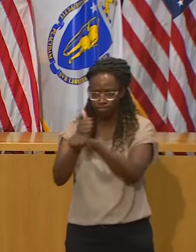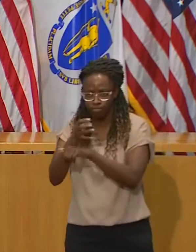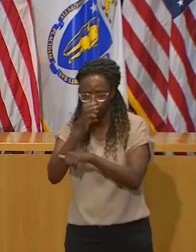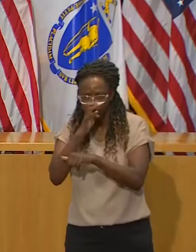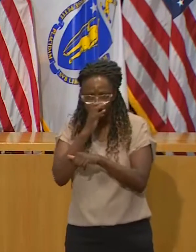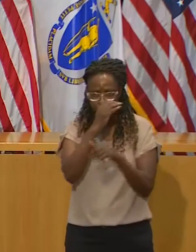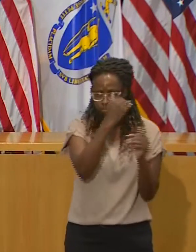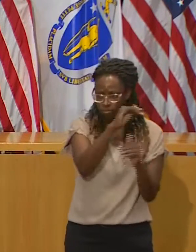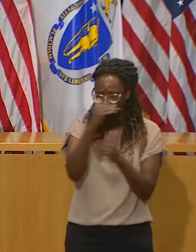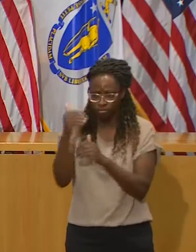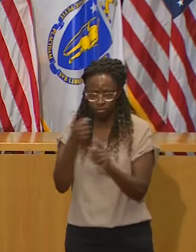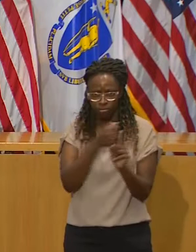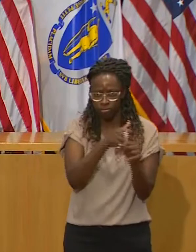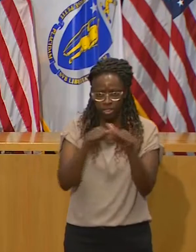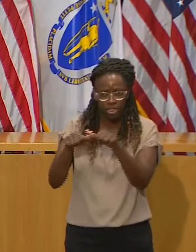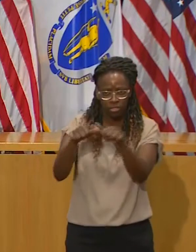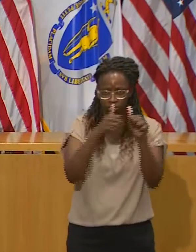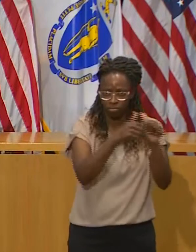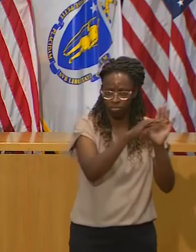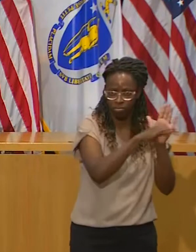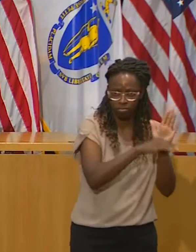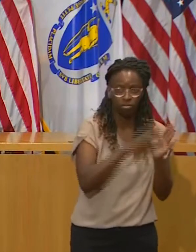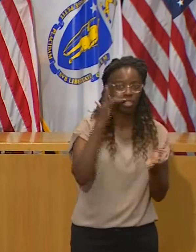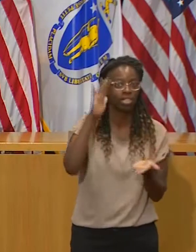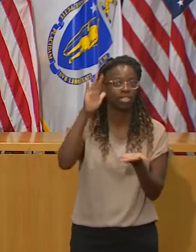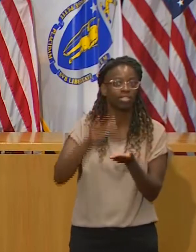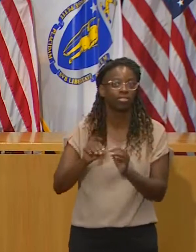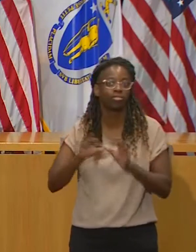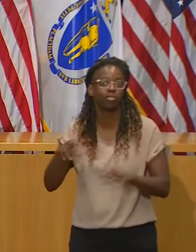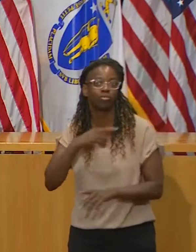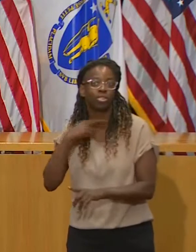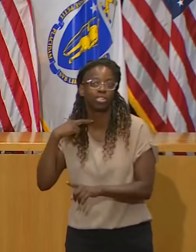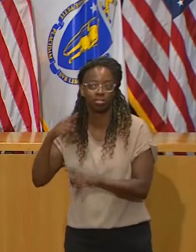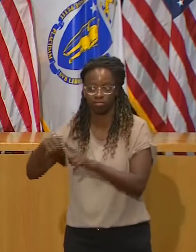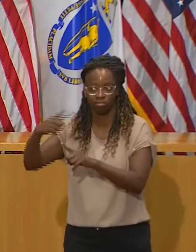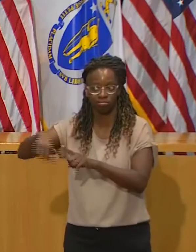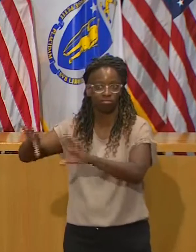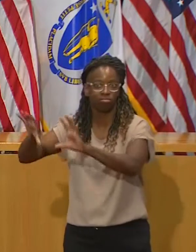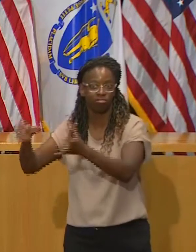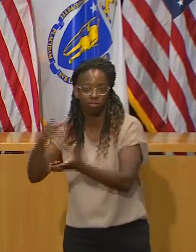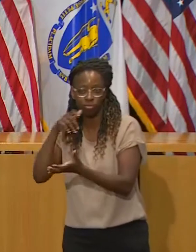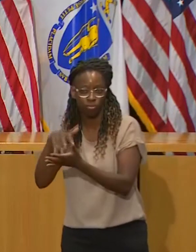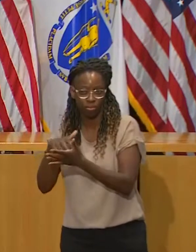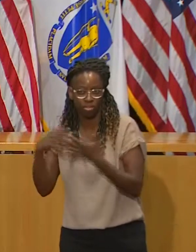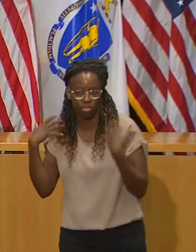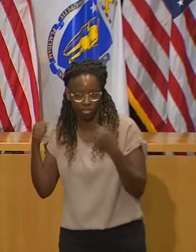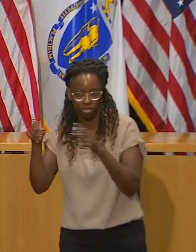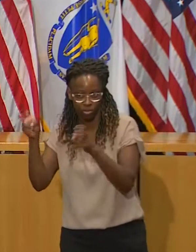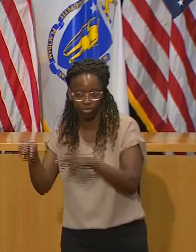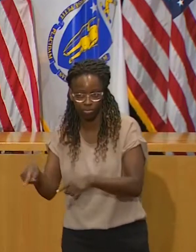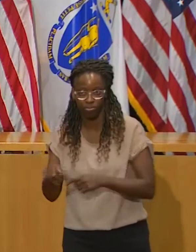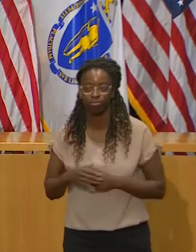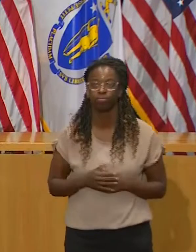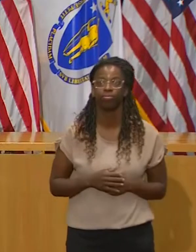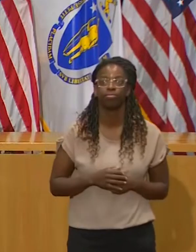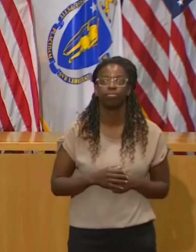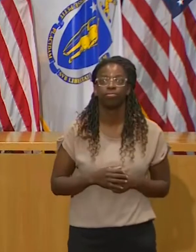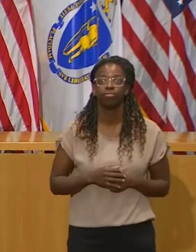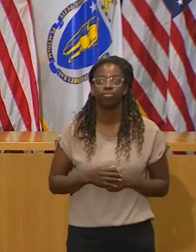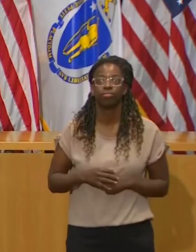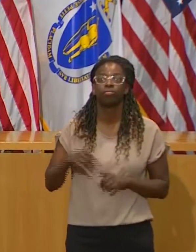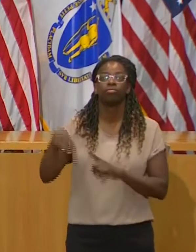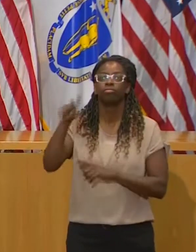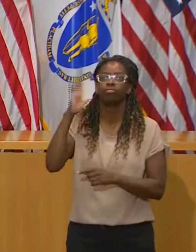are resulting in fewer infections so far. Long-term care facilities, as we all know, were hit hard early in the pandemic,